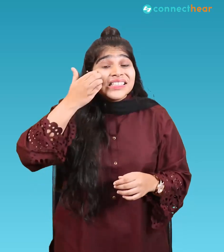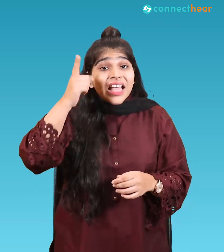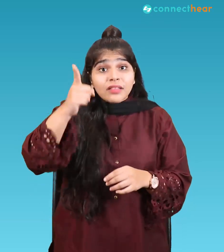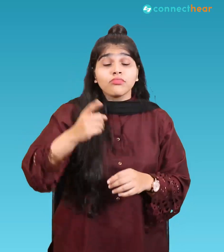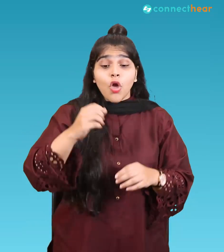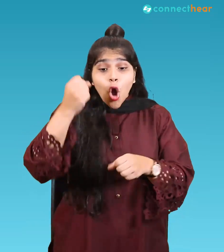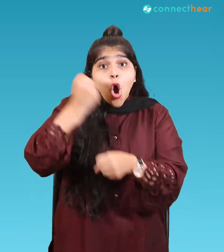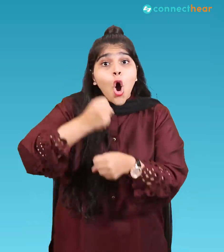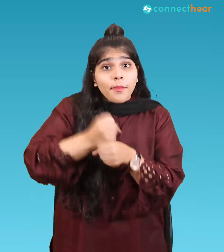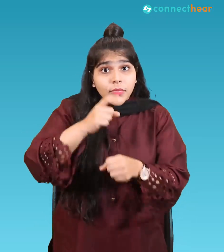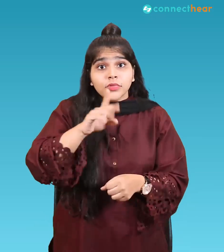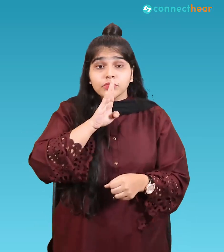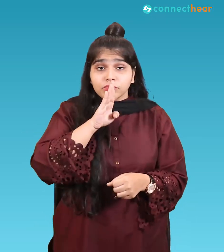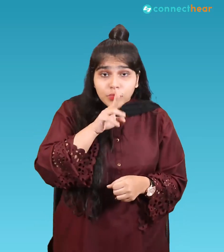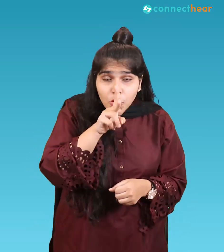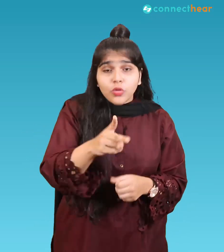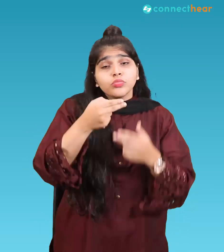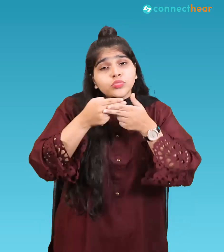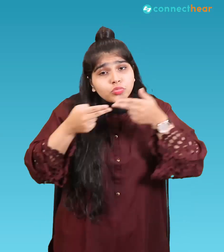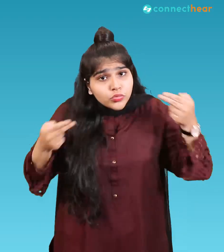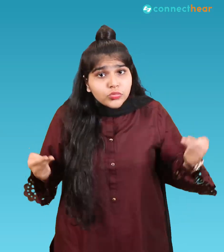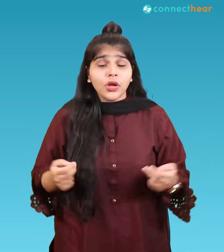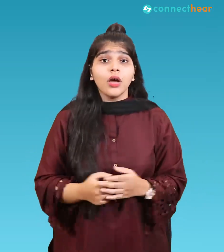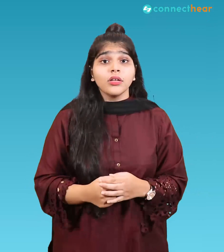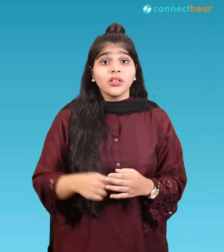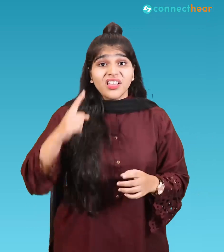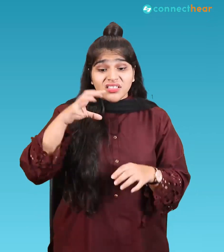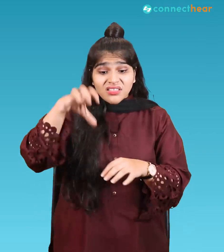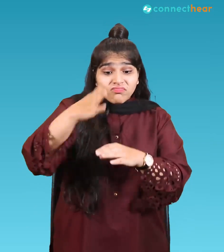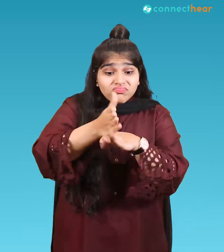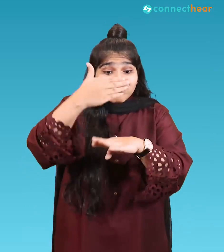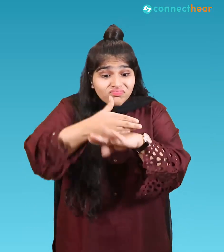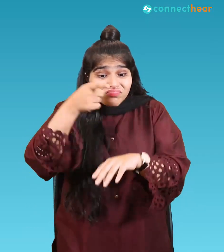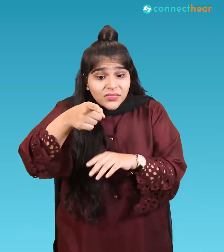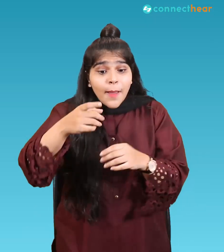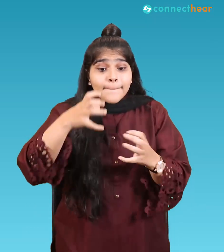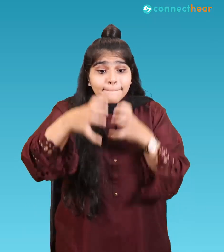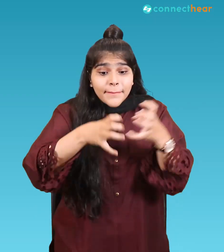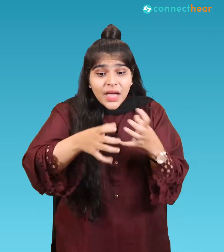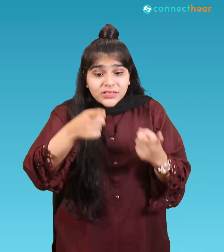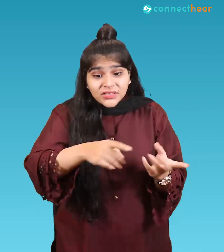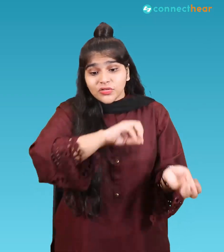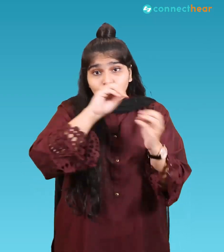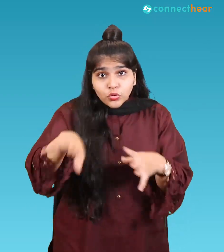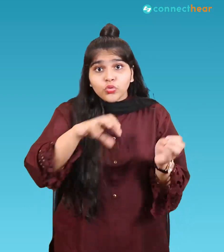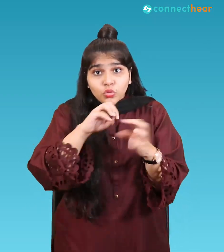spokesman Murtada Bahap said that the provincial government had placed its machine at different